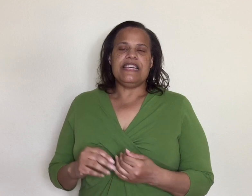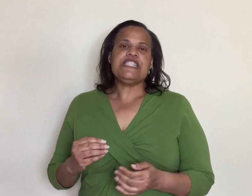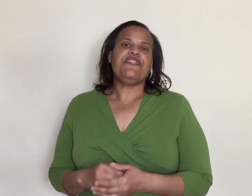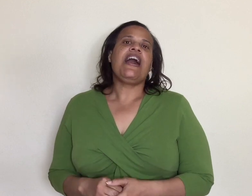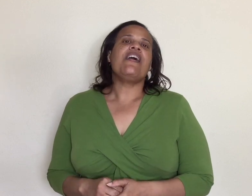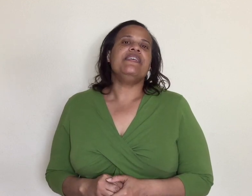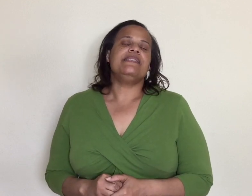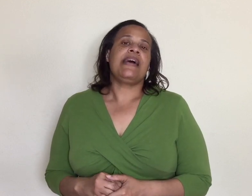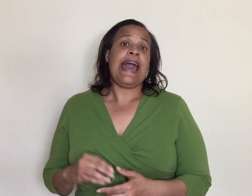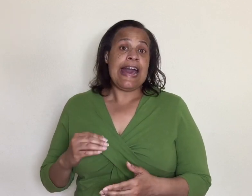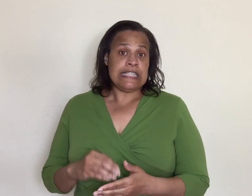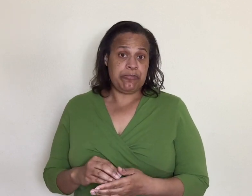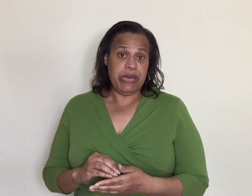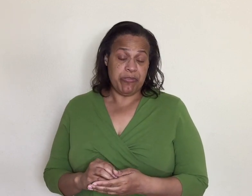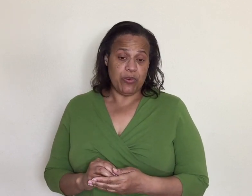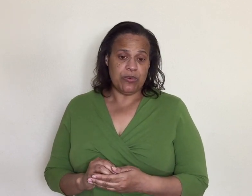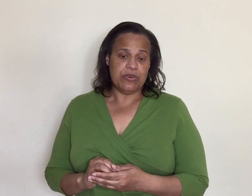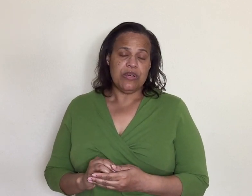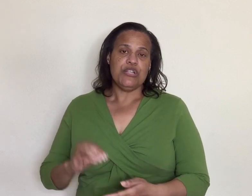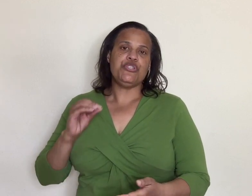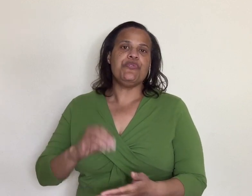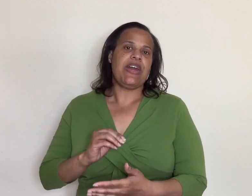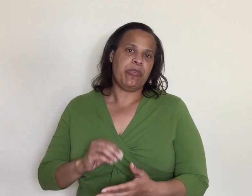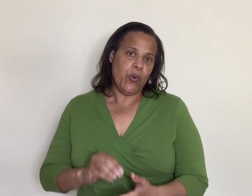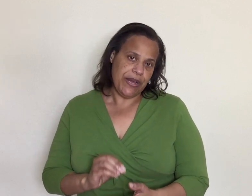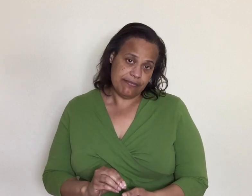this virus has people to that point